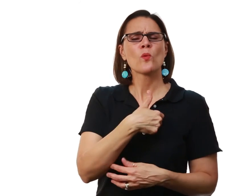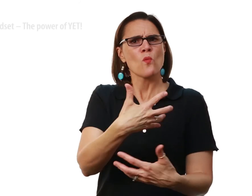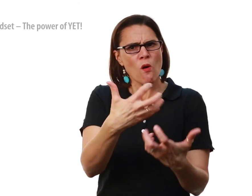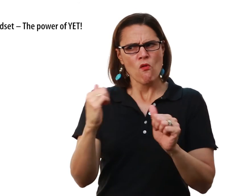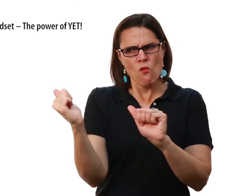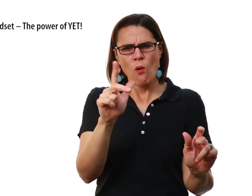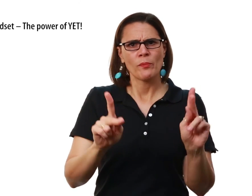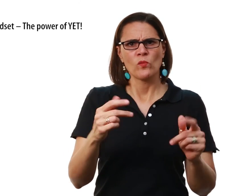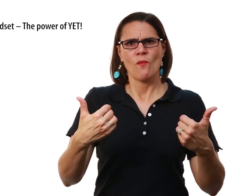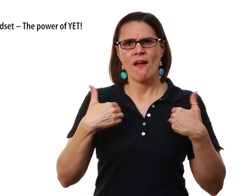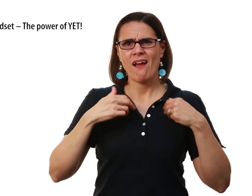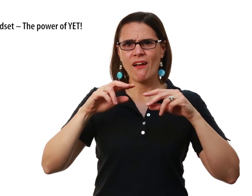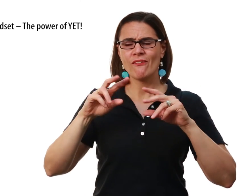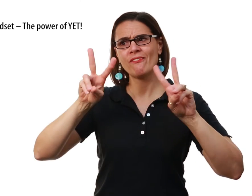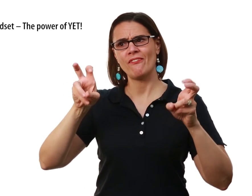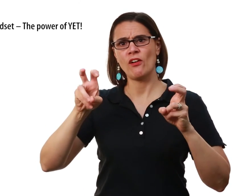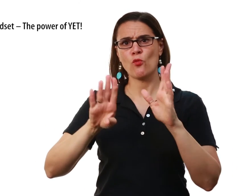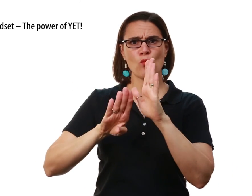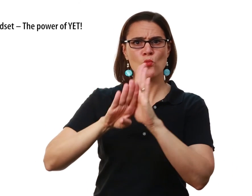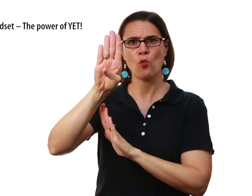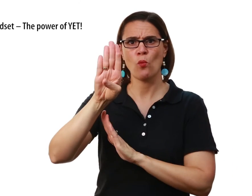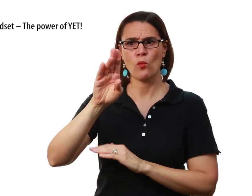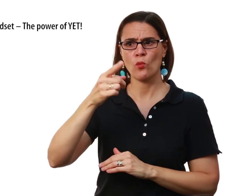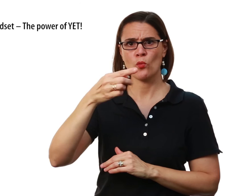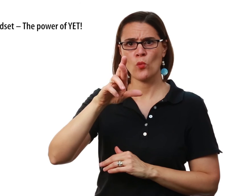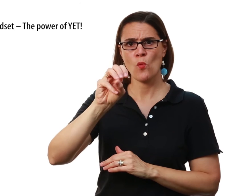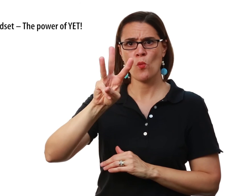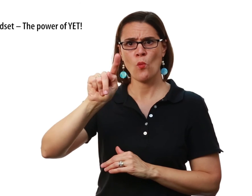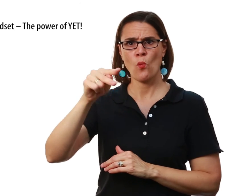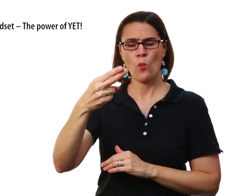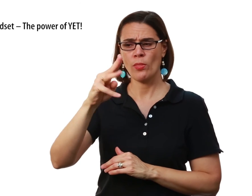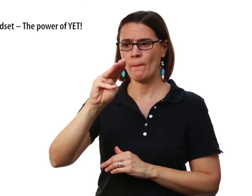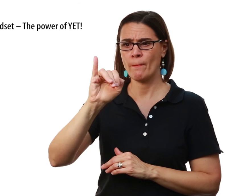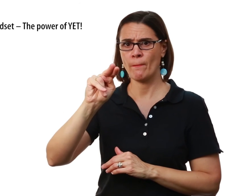We want to make sure That all people Have what is called A growth mindset